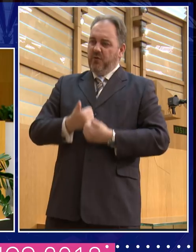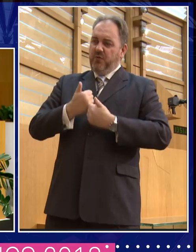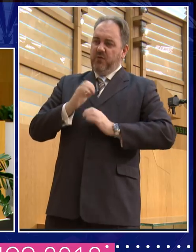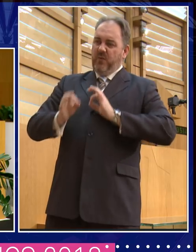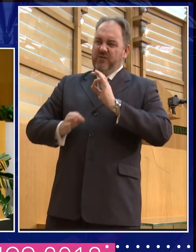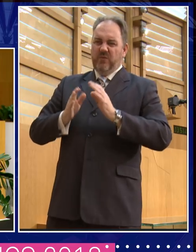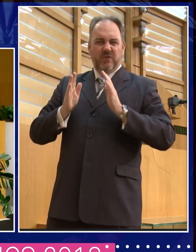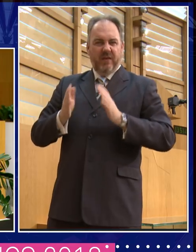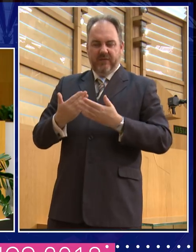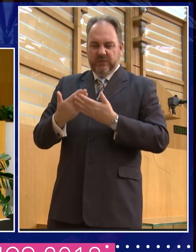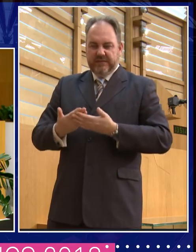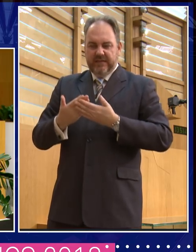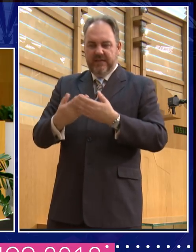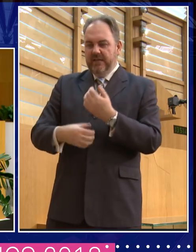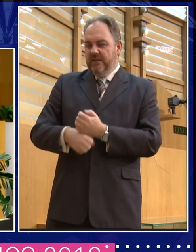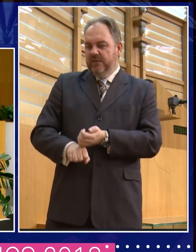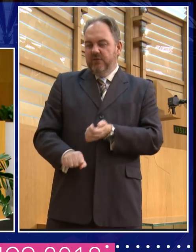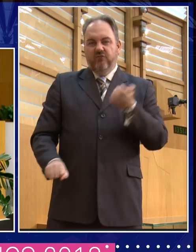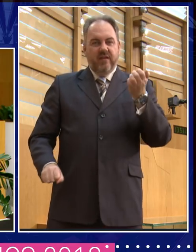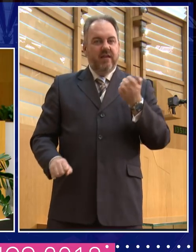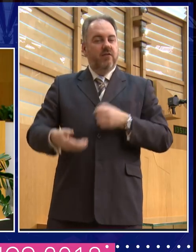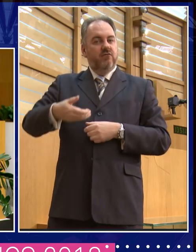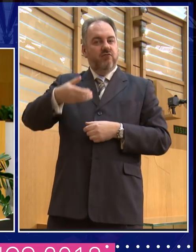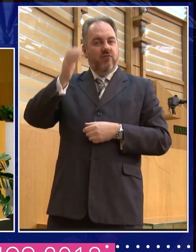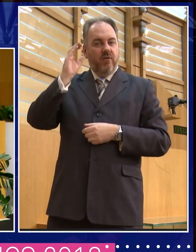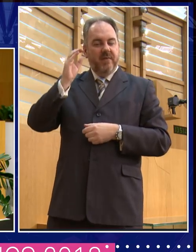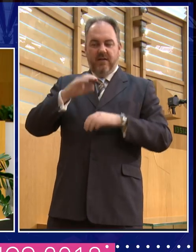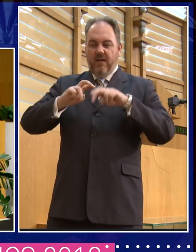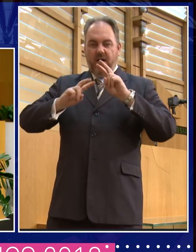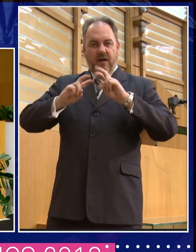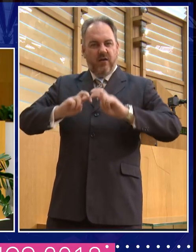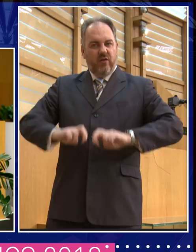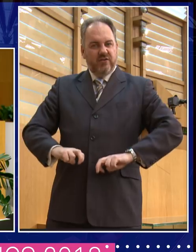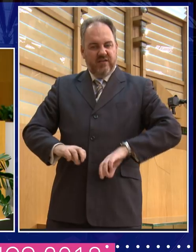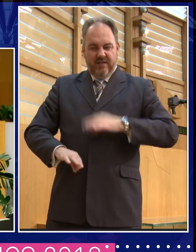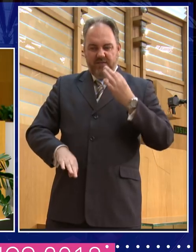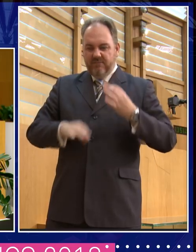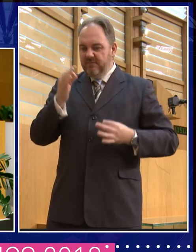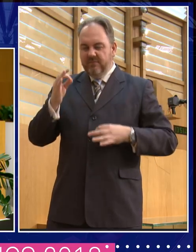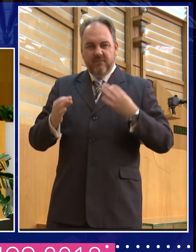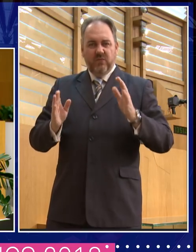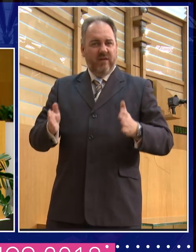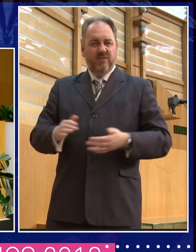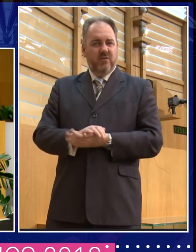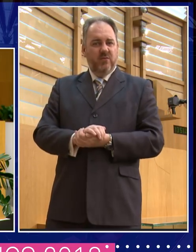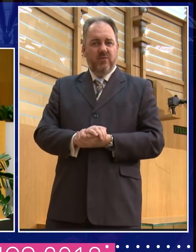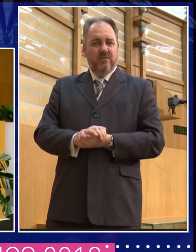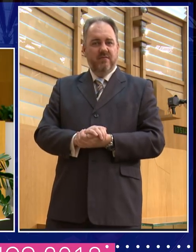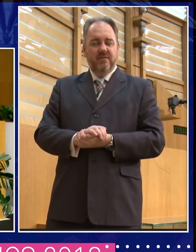need to have got a degree in Roman archaeology to start to kind of engage with that. And